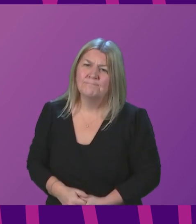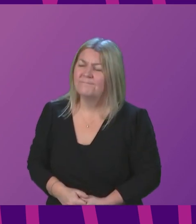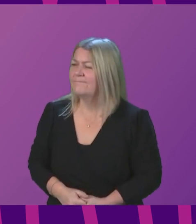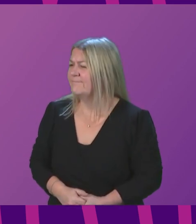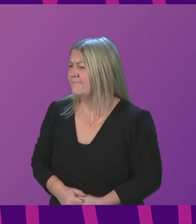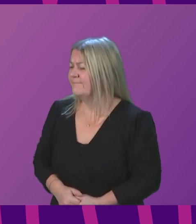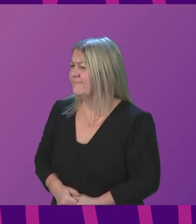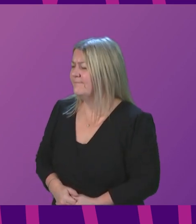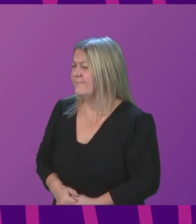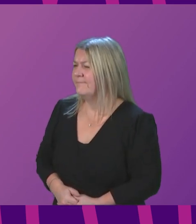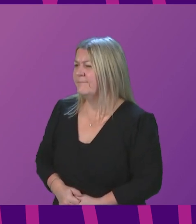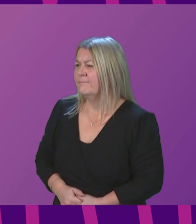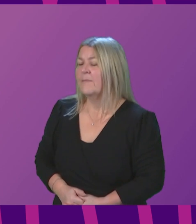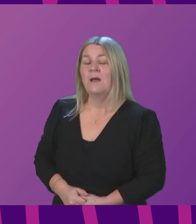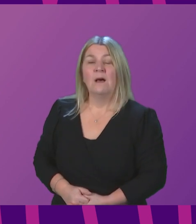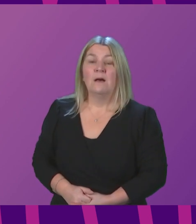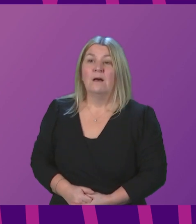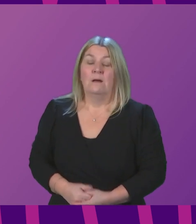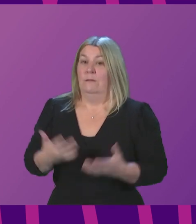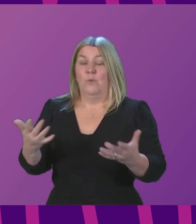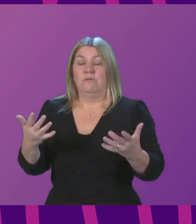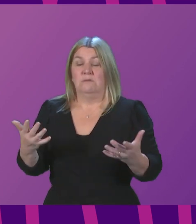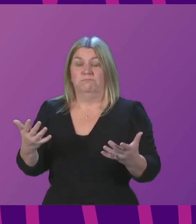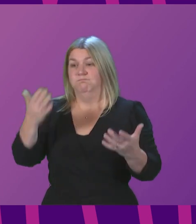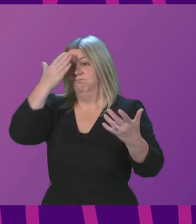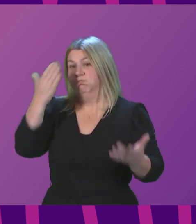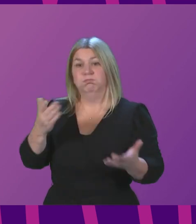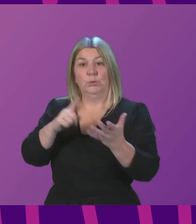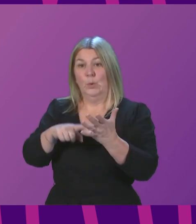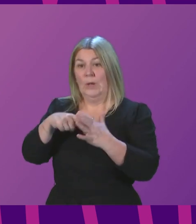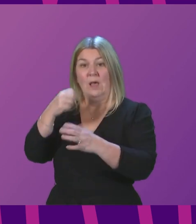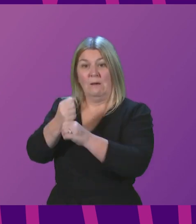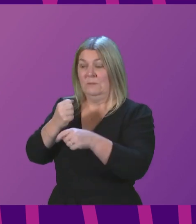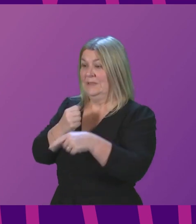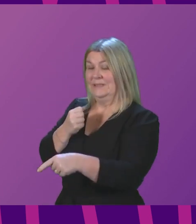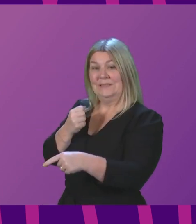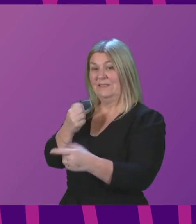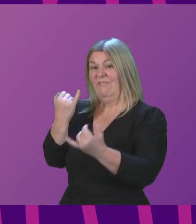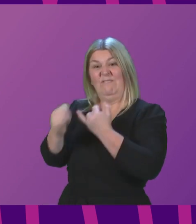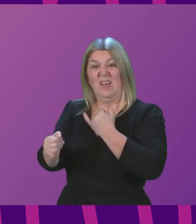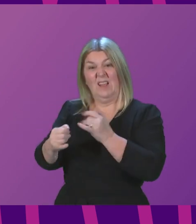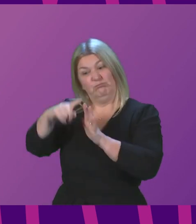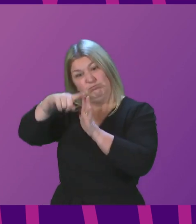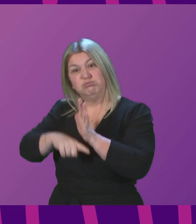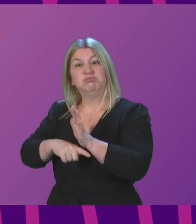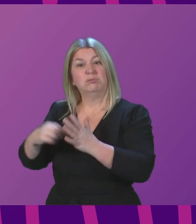contemplate how the UK Government can fail to put in place schemes because this is not just an issue that Scotland is facing, it's an issue that the whole UK